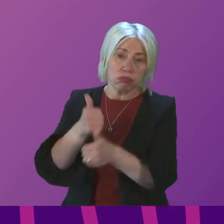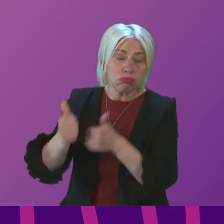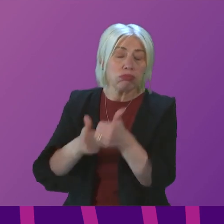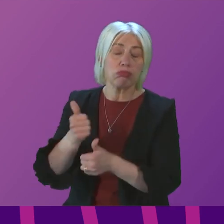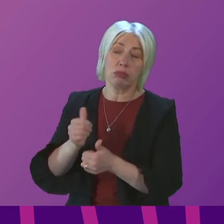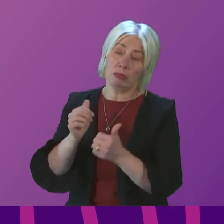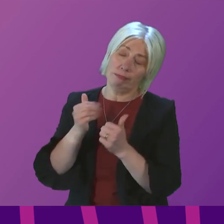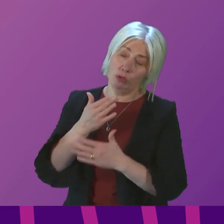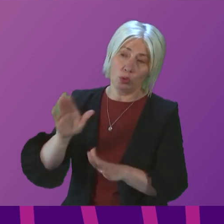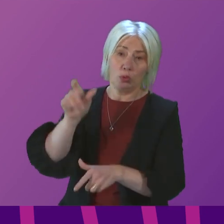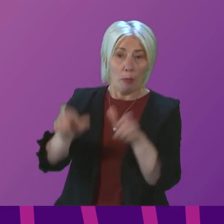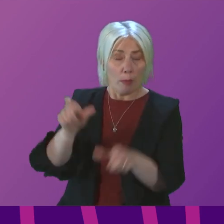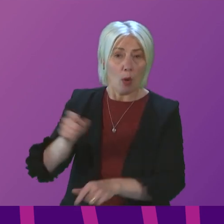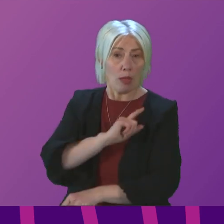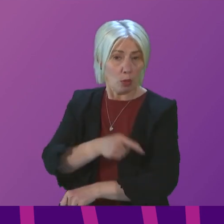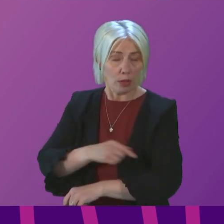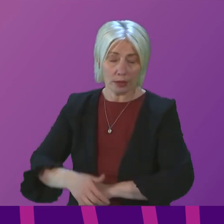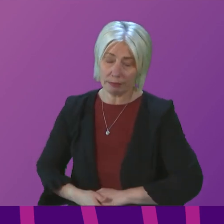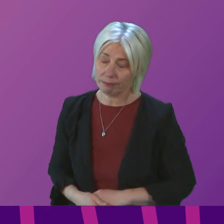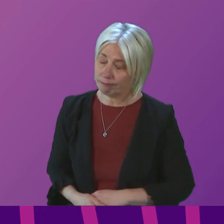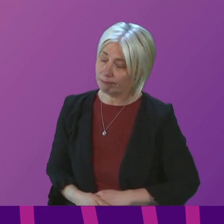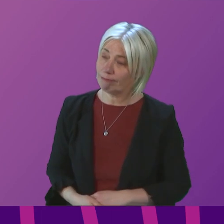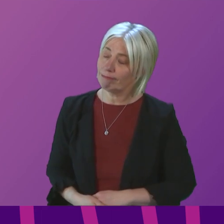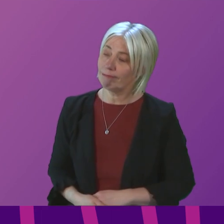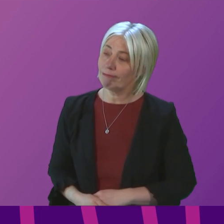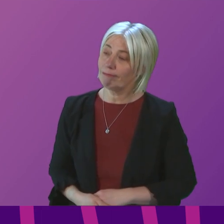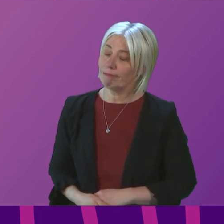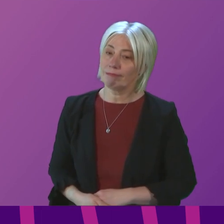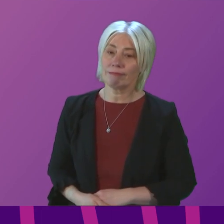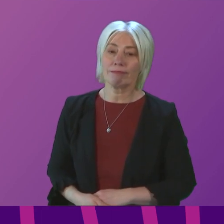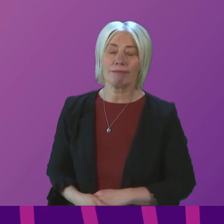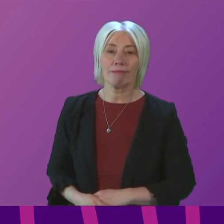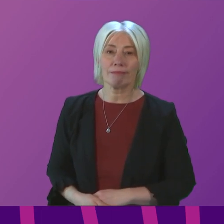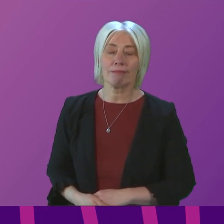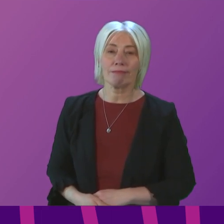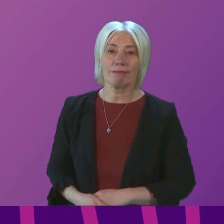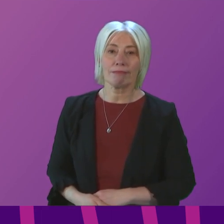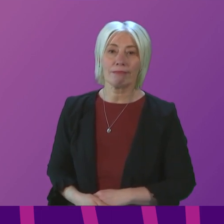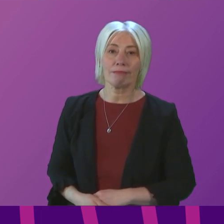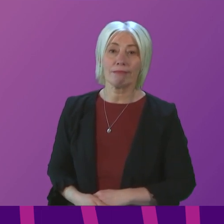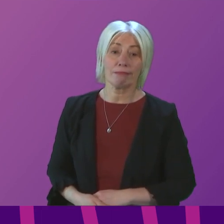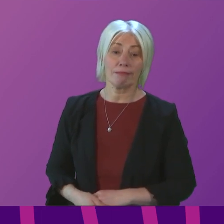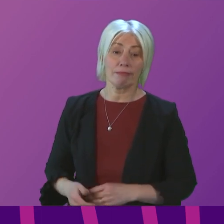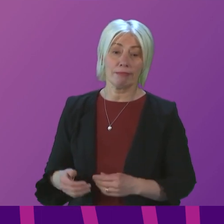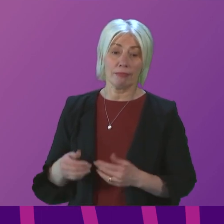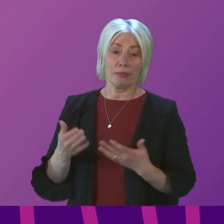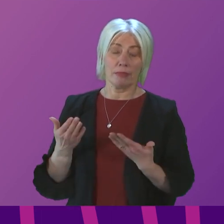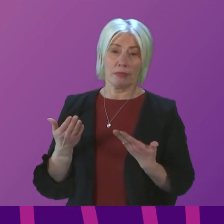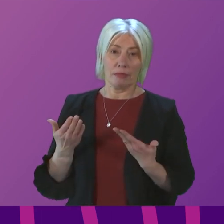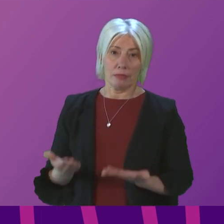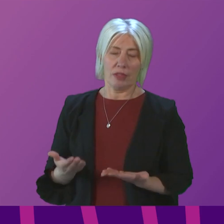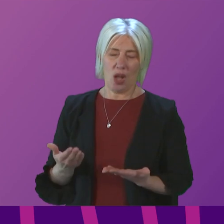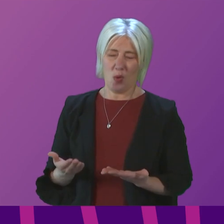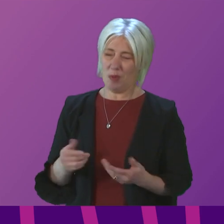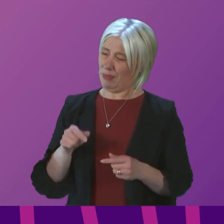people well. Maurice Golden. Thank you, Presiding Officer. This makes a total